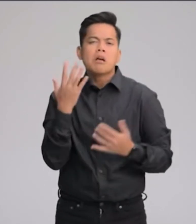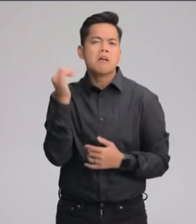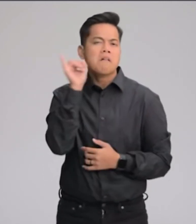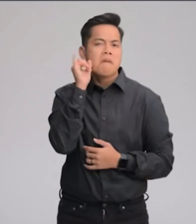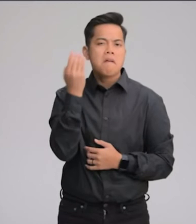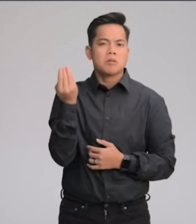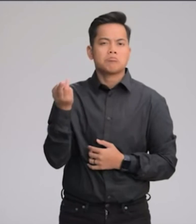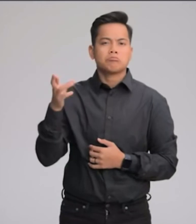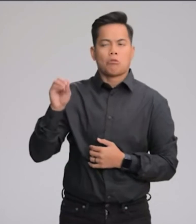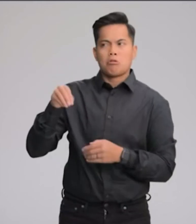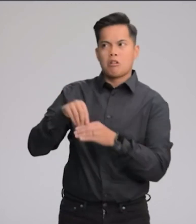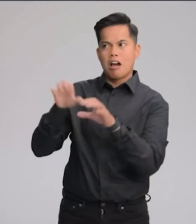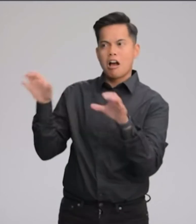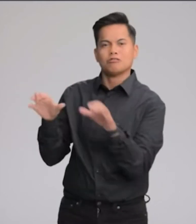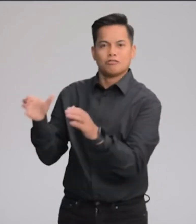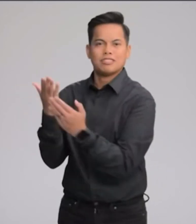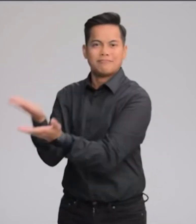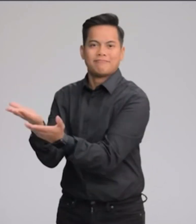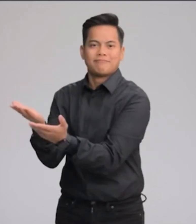14 Pro in action.